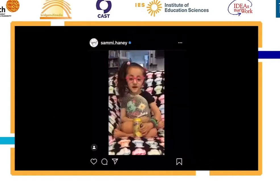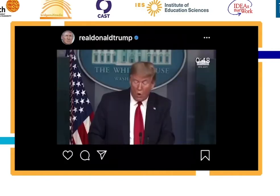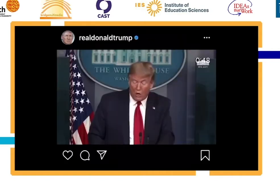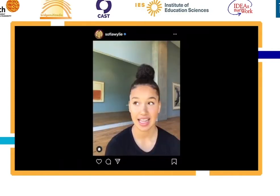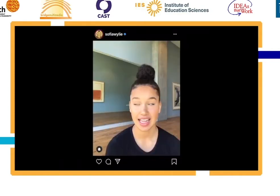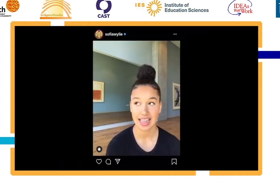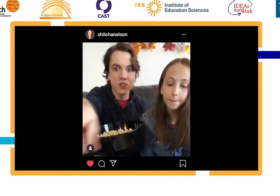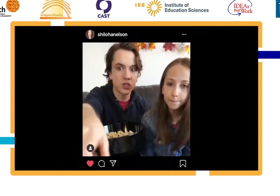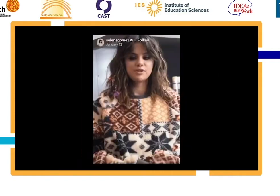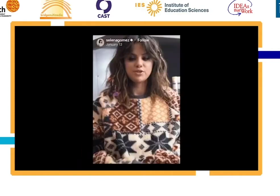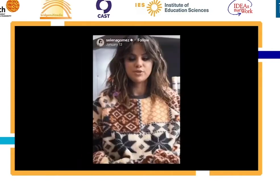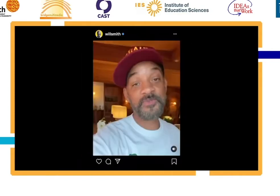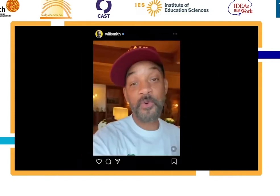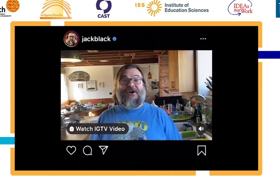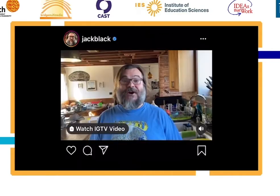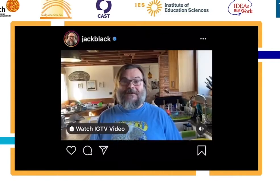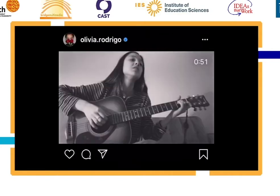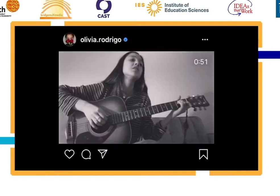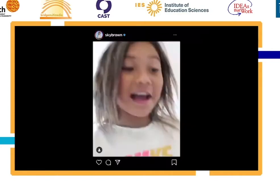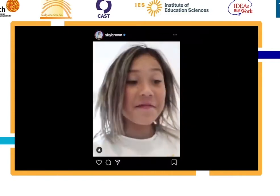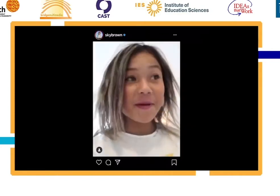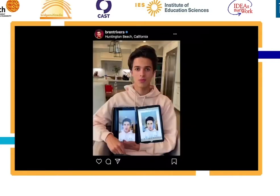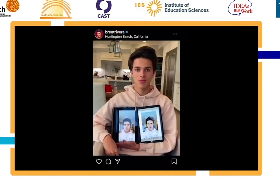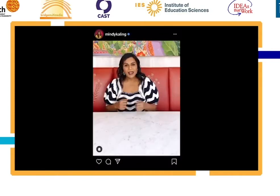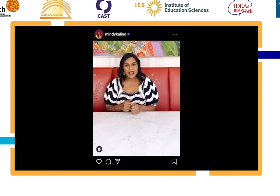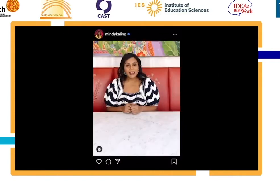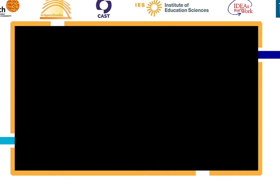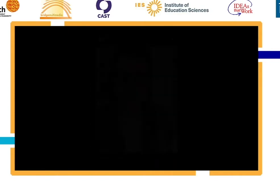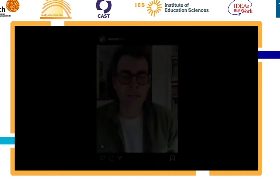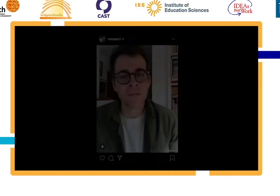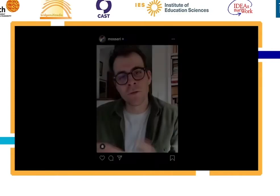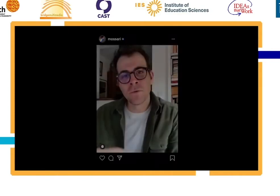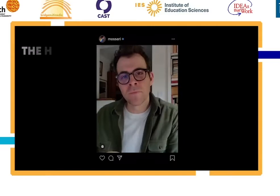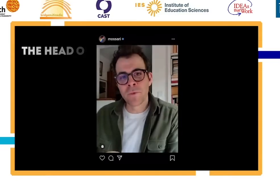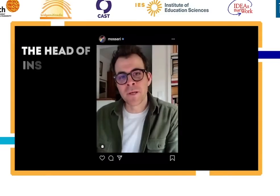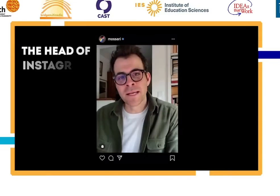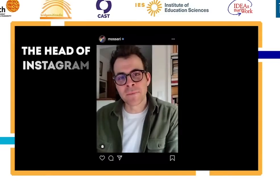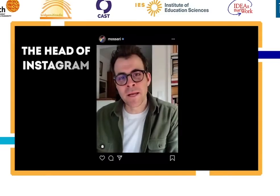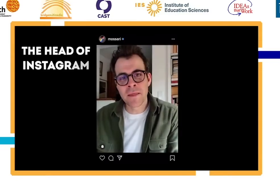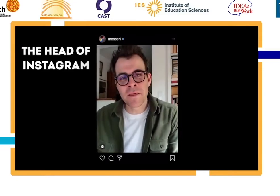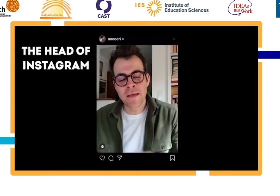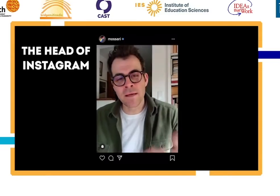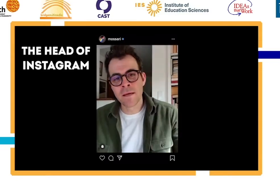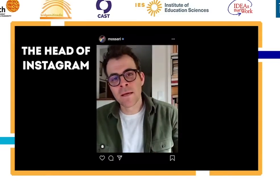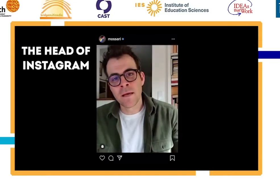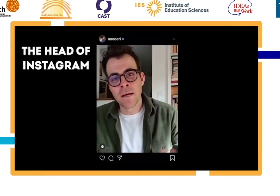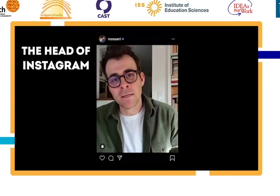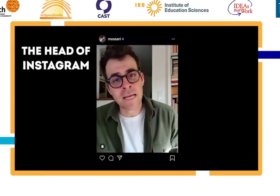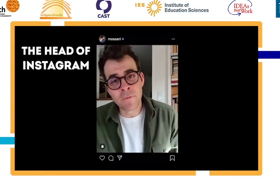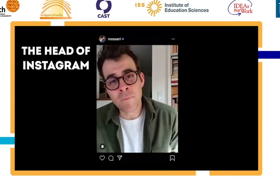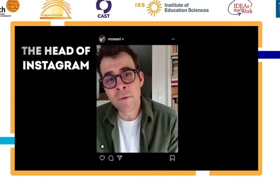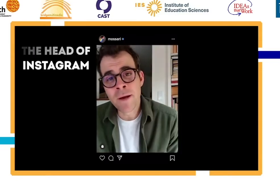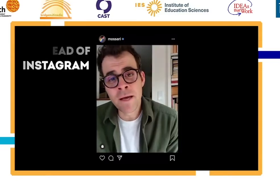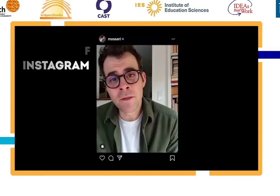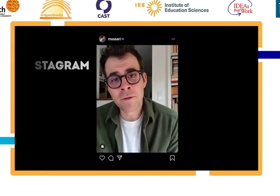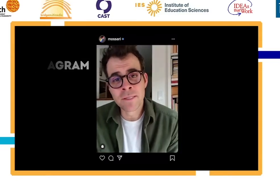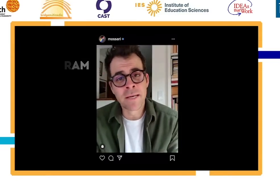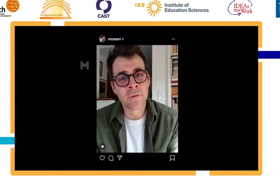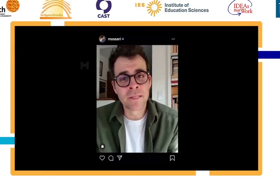guys. Work like. There's a little. You. For her. you. I've been. I've been. And. The head of Instagram. Top of mind right now, though, is definitely the